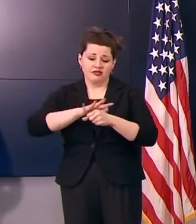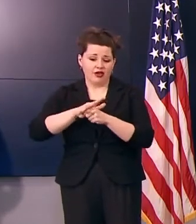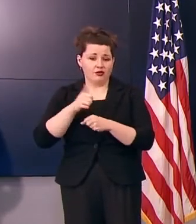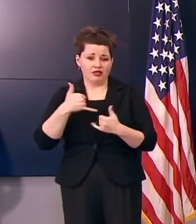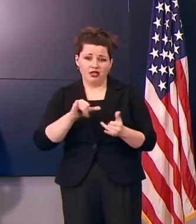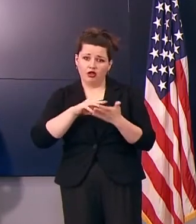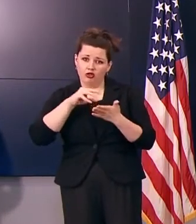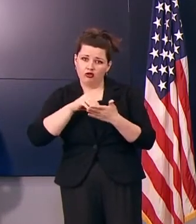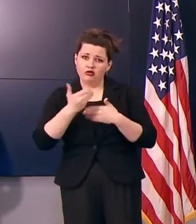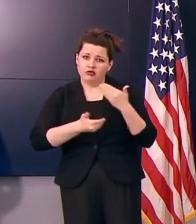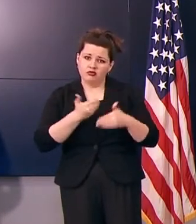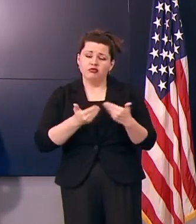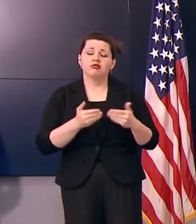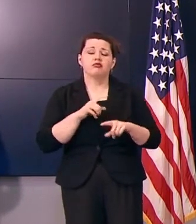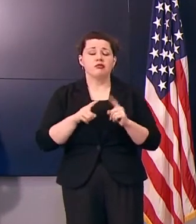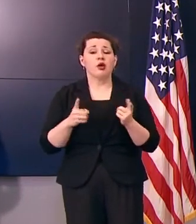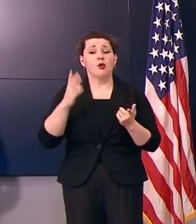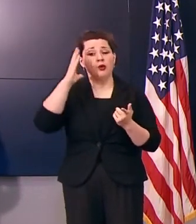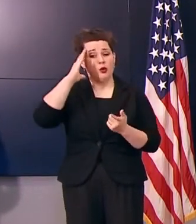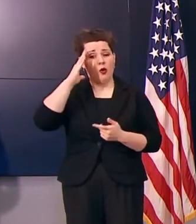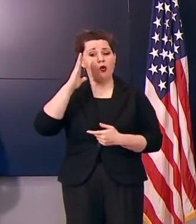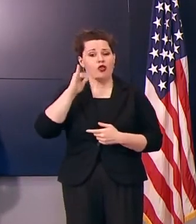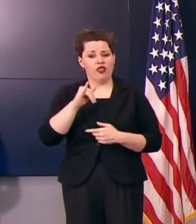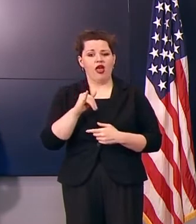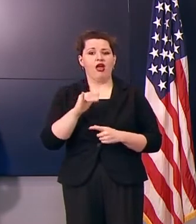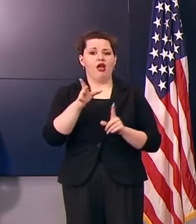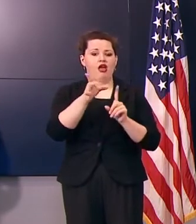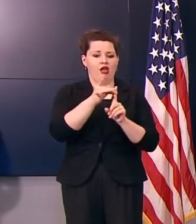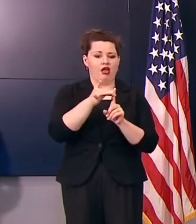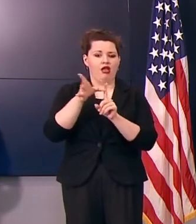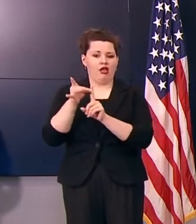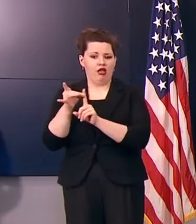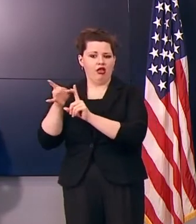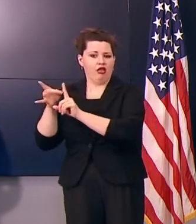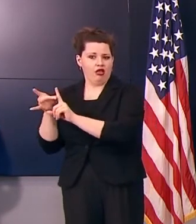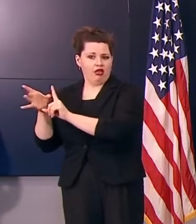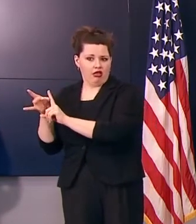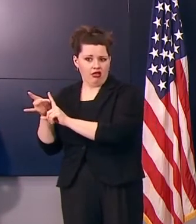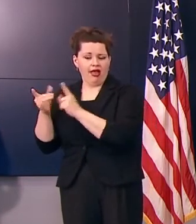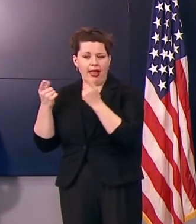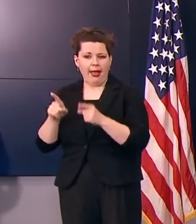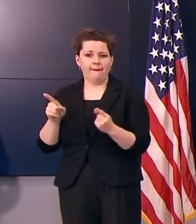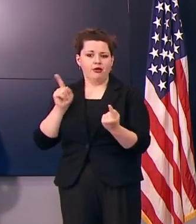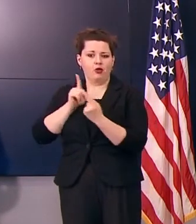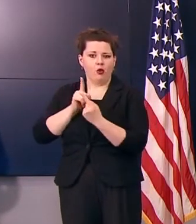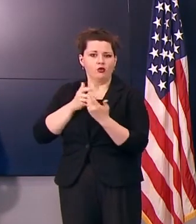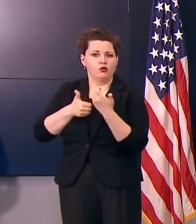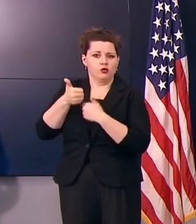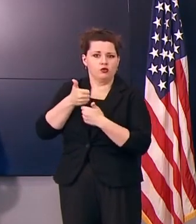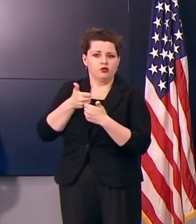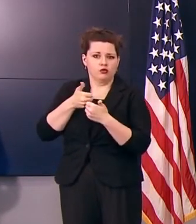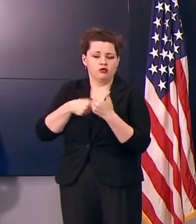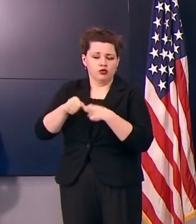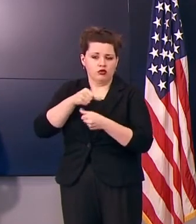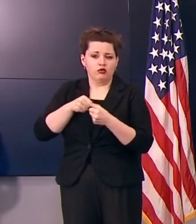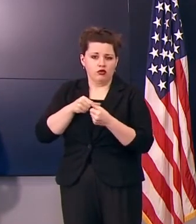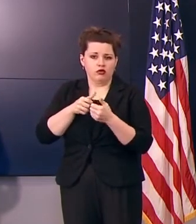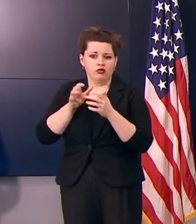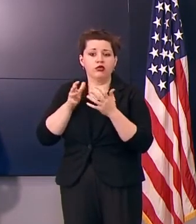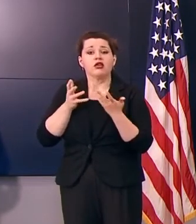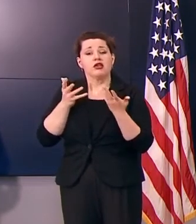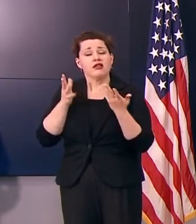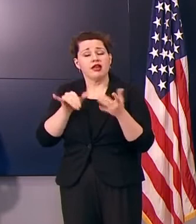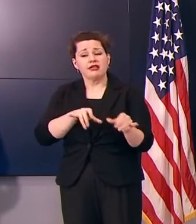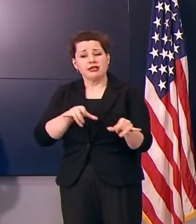more to learn. But what we do know, again, is that this is spread from one person to the next when they're in close contact with each other, which is similar